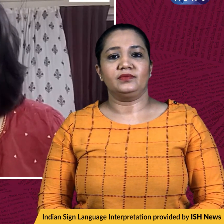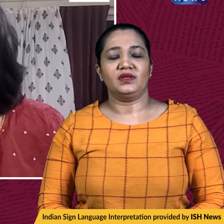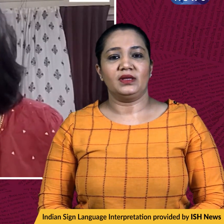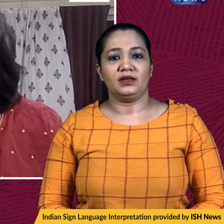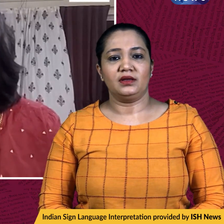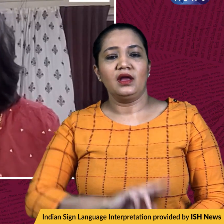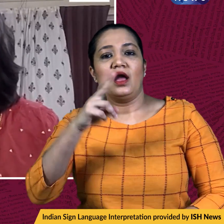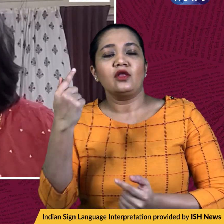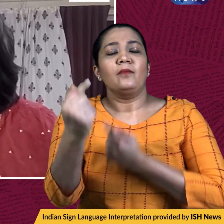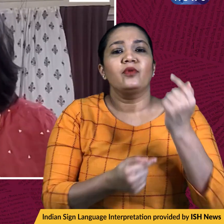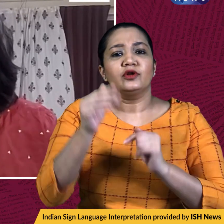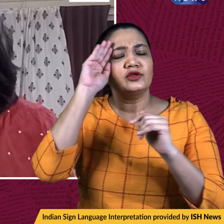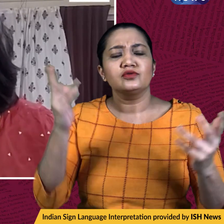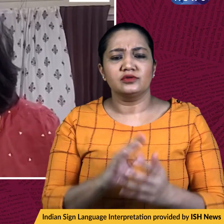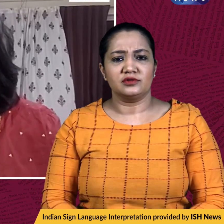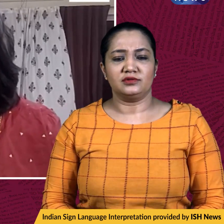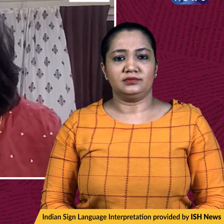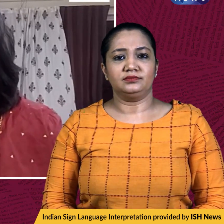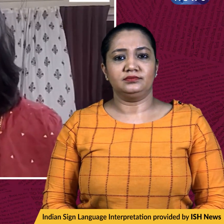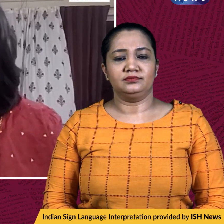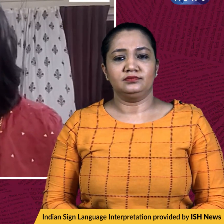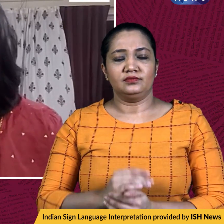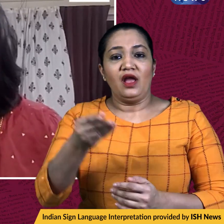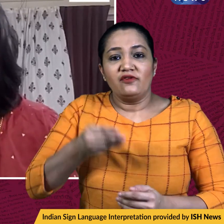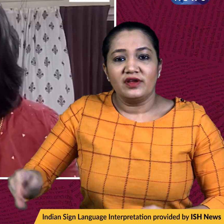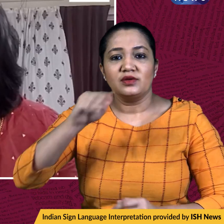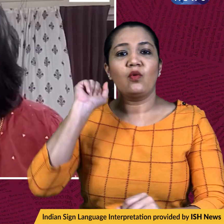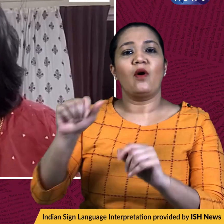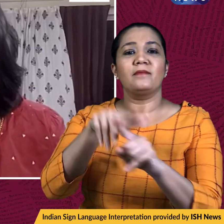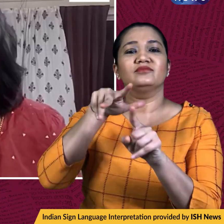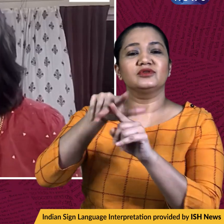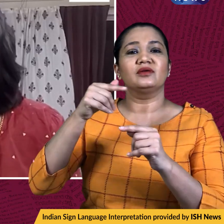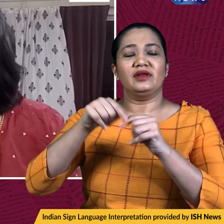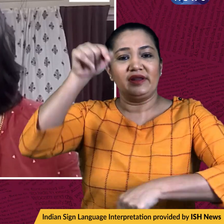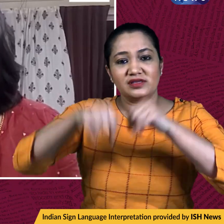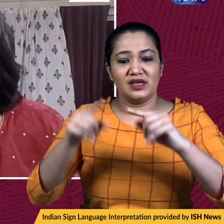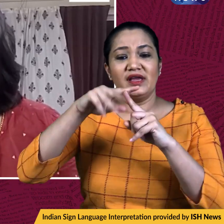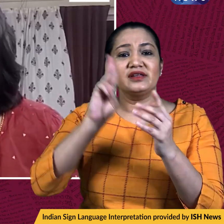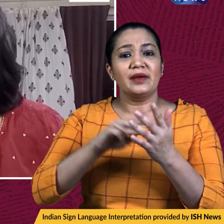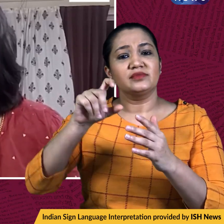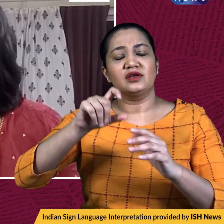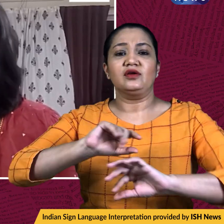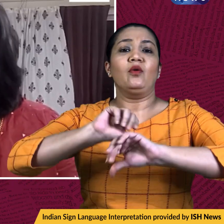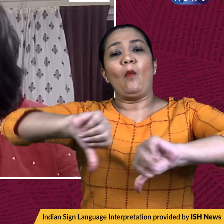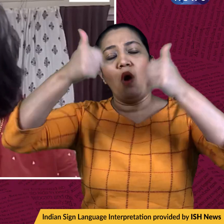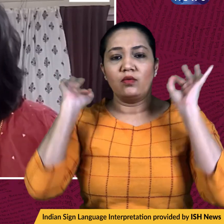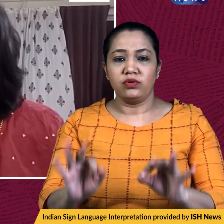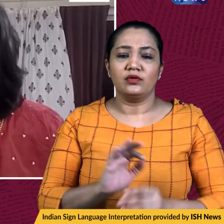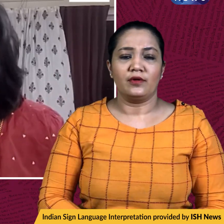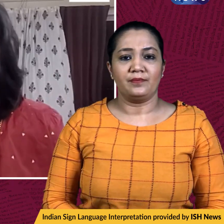On to some politics right now, starting off with West Bengal civic polls. The TMC has won 102 out of